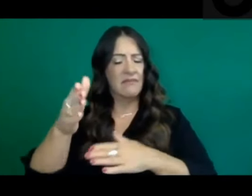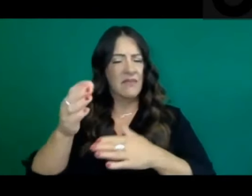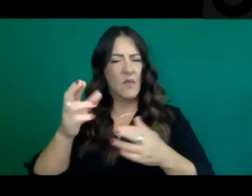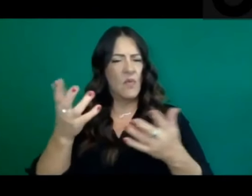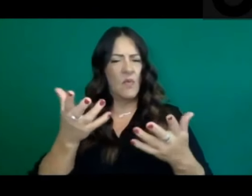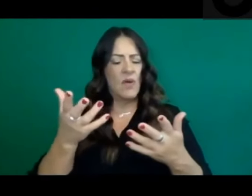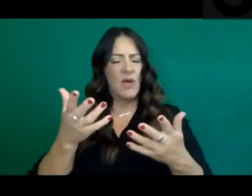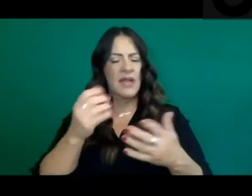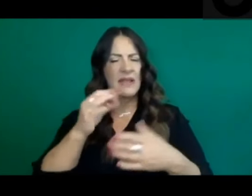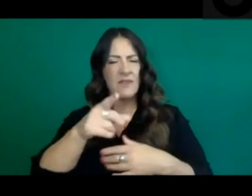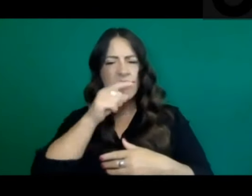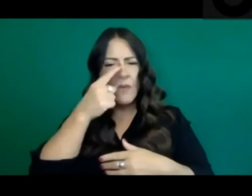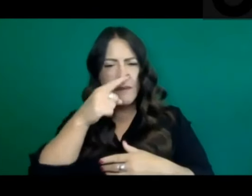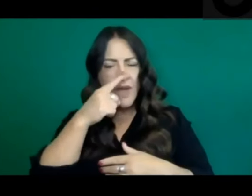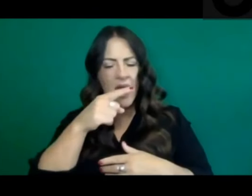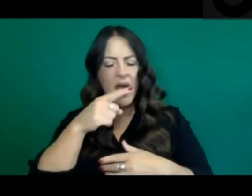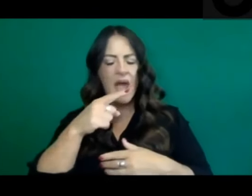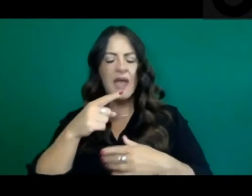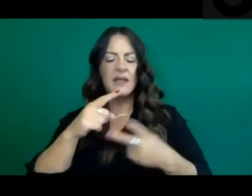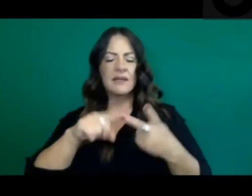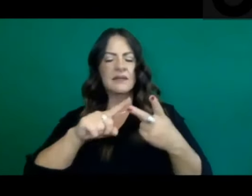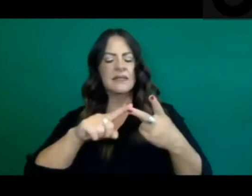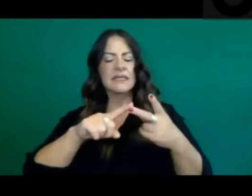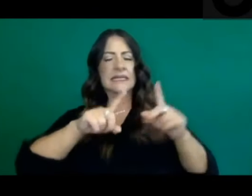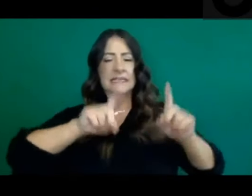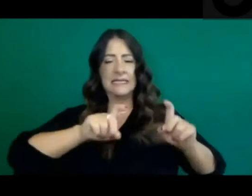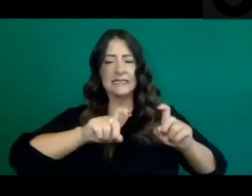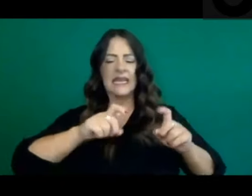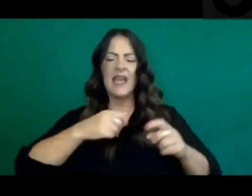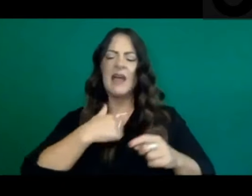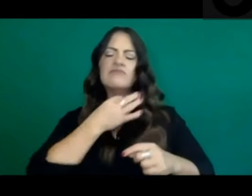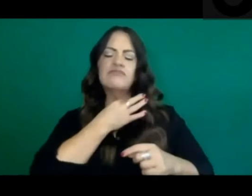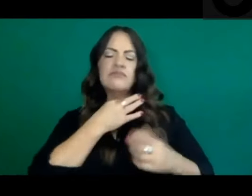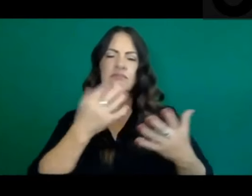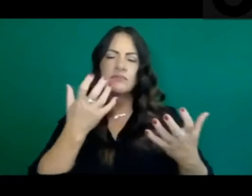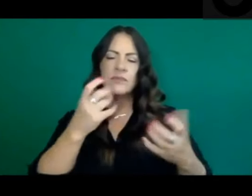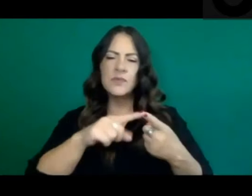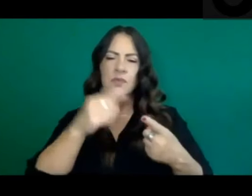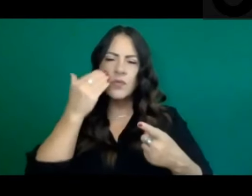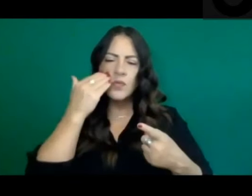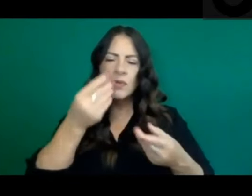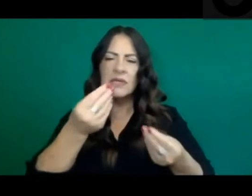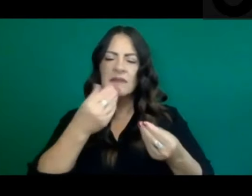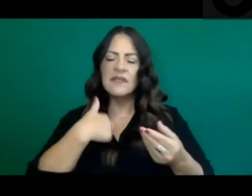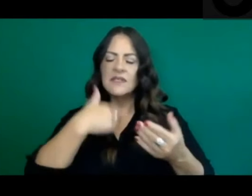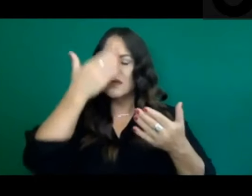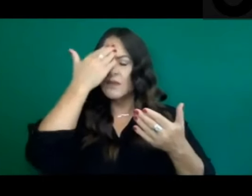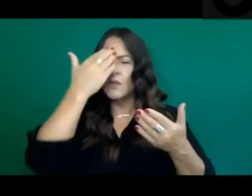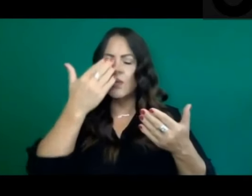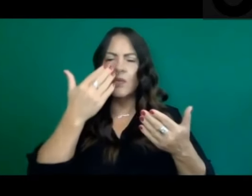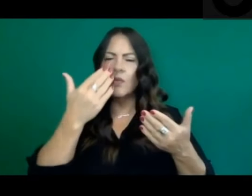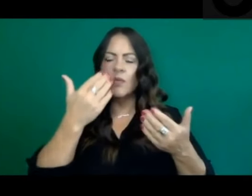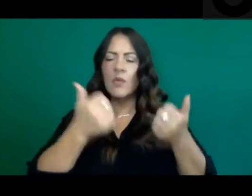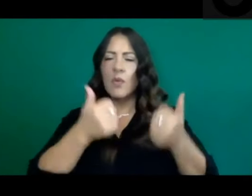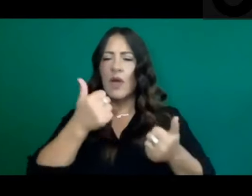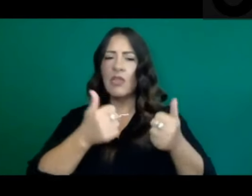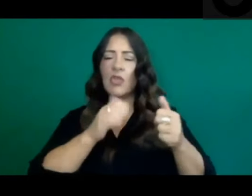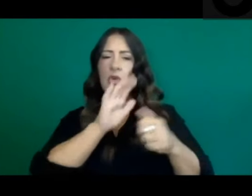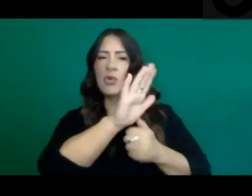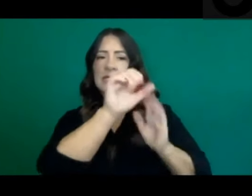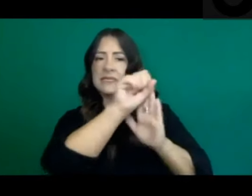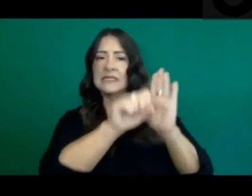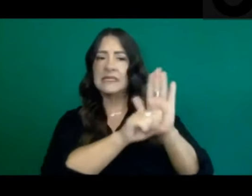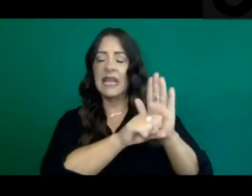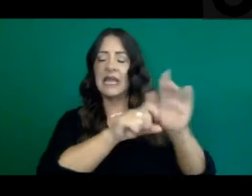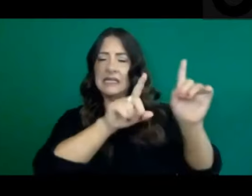And then if you don't mind for the testing question, I just wonder if you could provide us an update on whether the state's testing efforts are